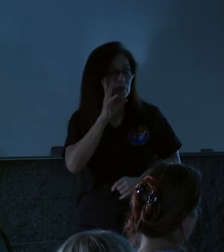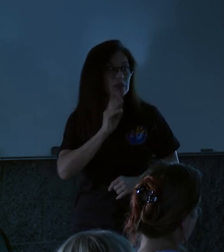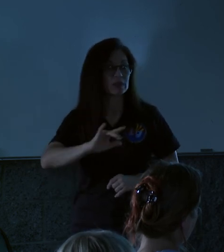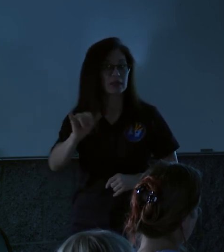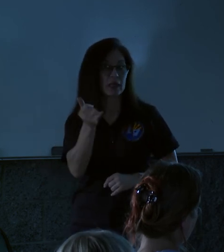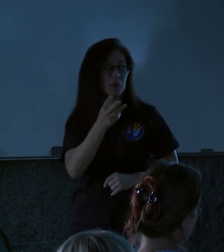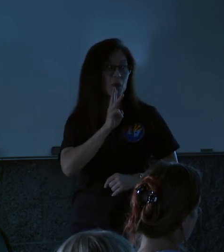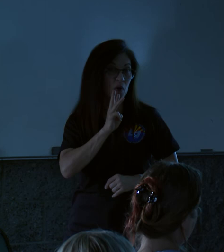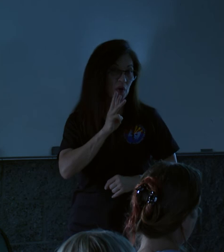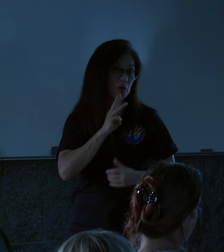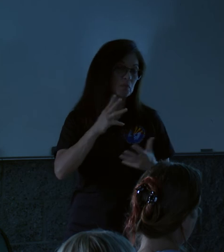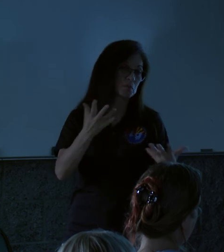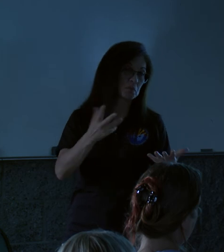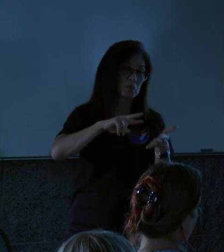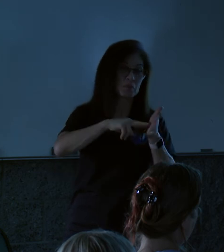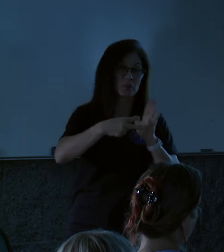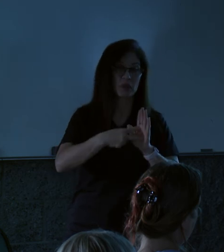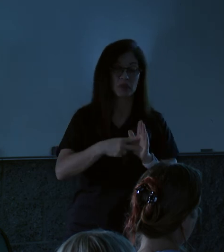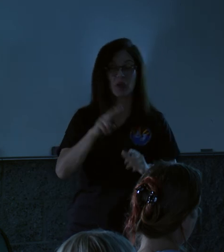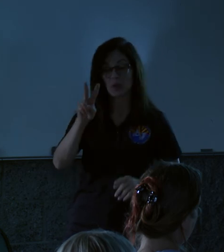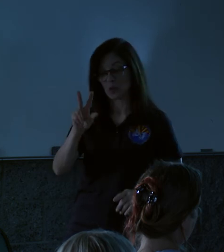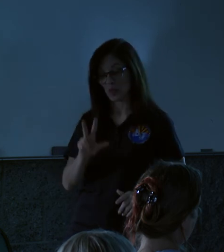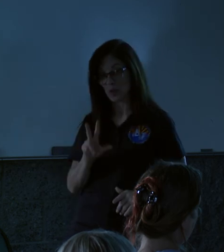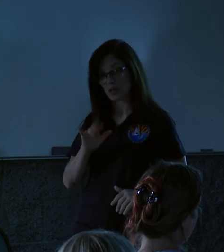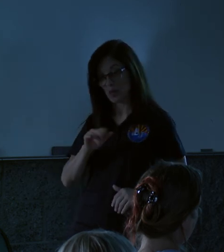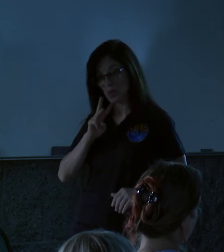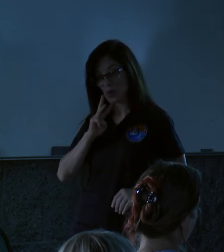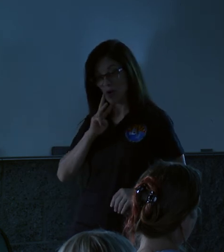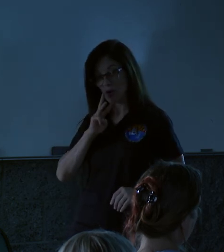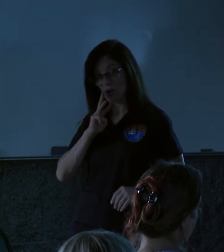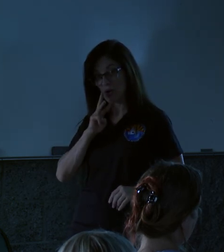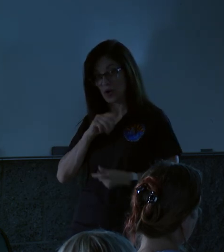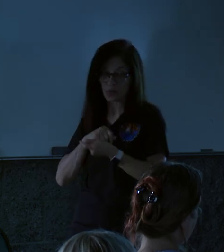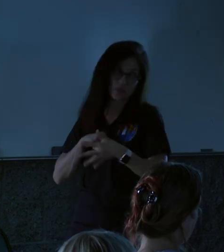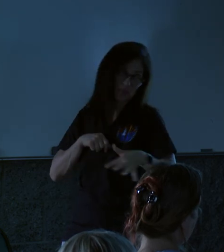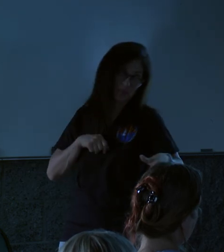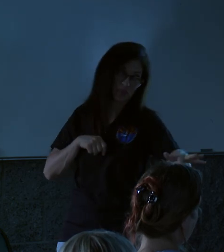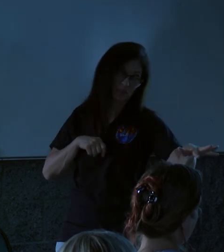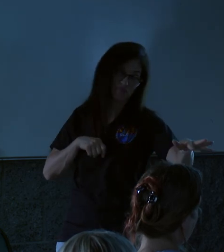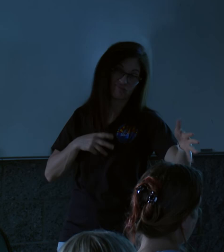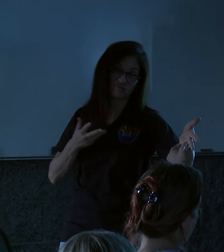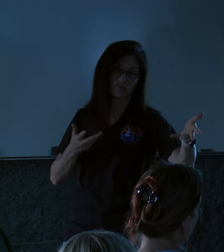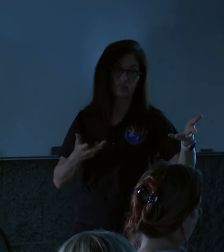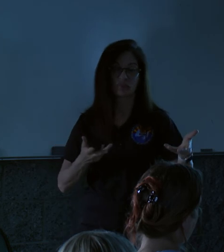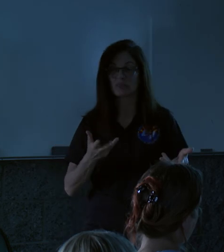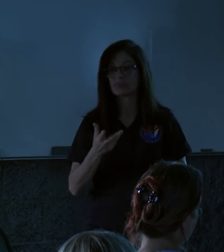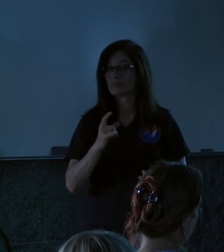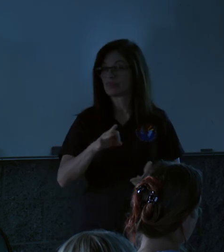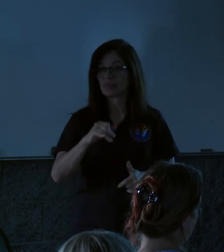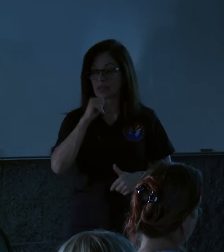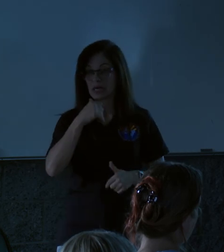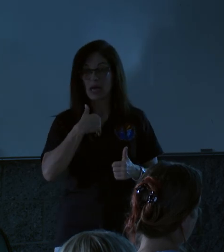same amount of water, that means two thirds of that water went somewhere. And if we